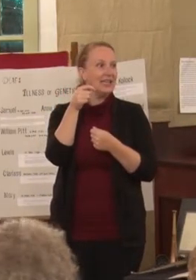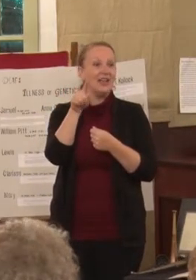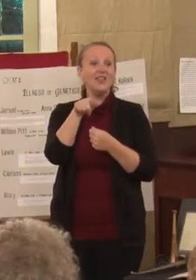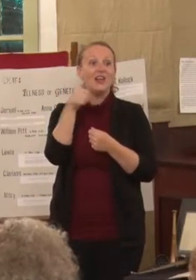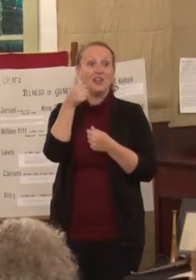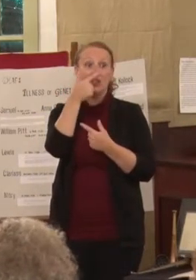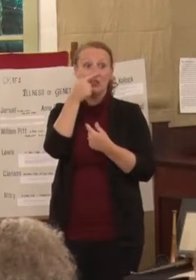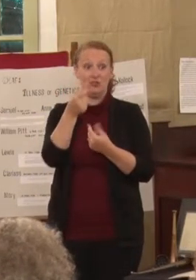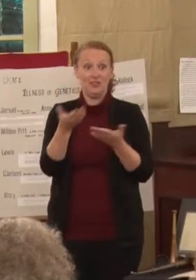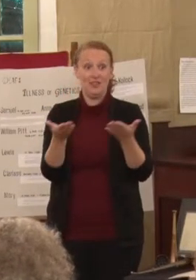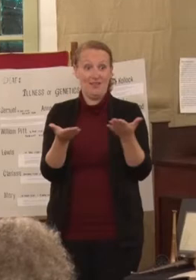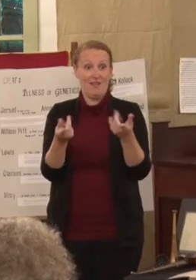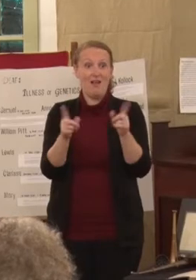in 2017,